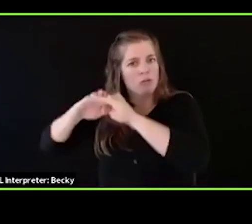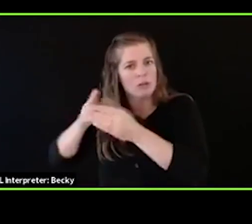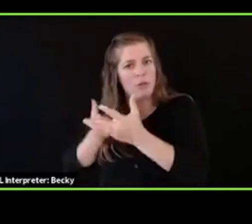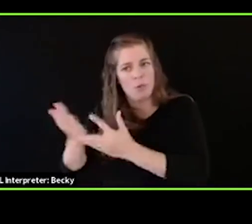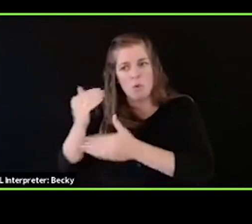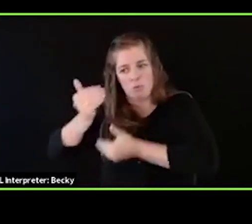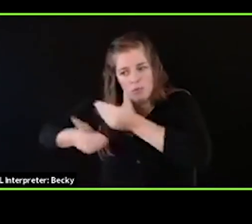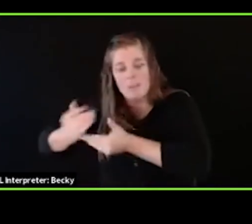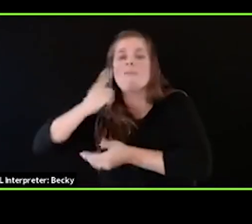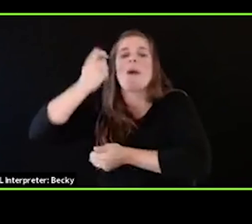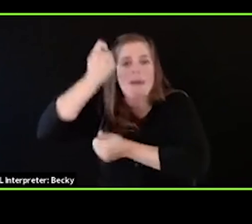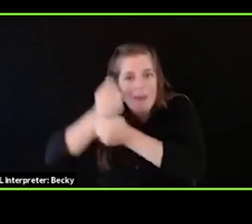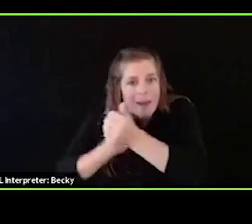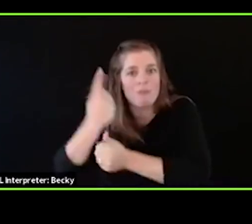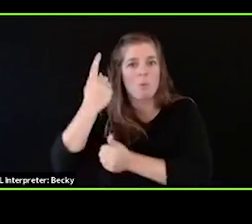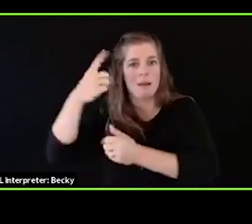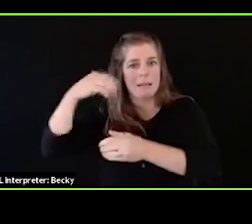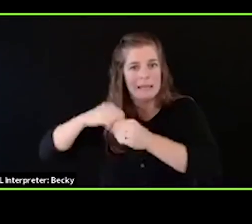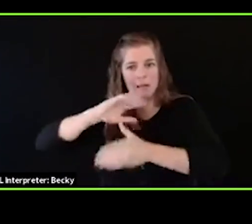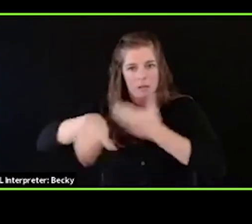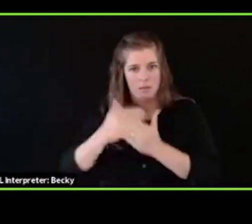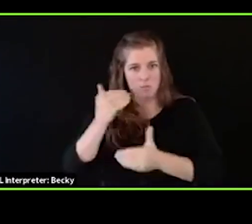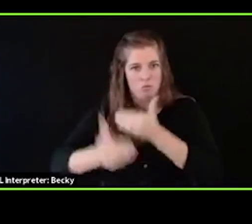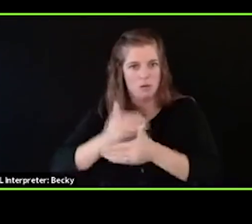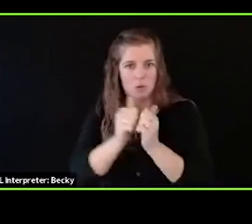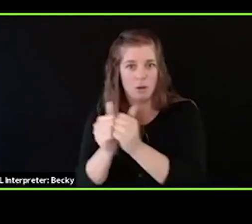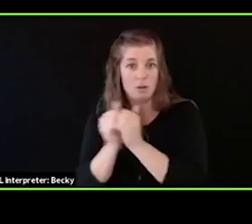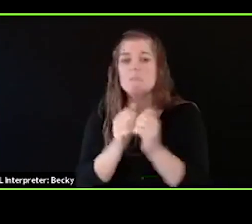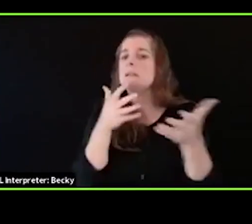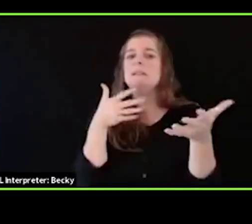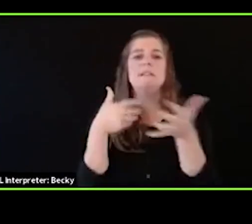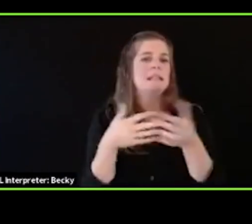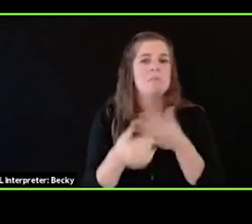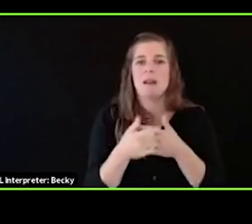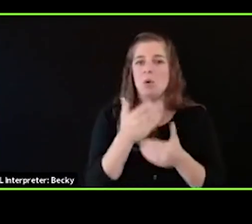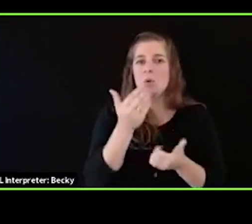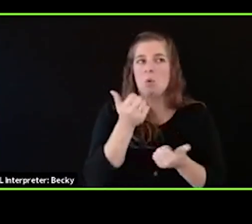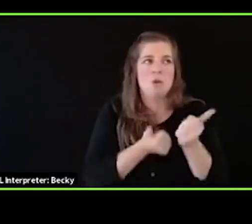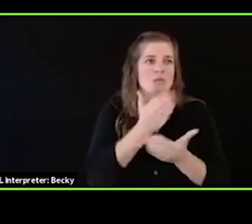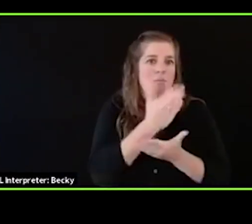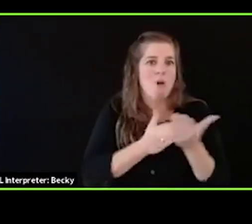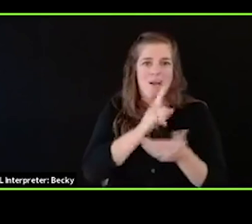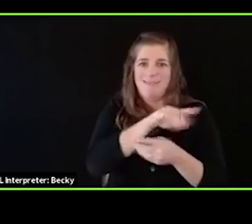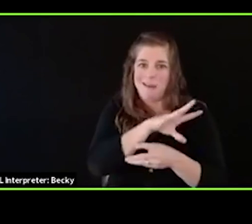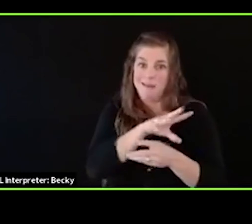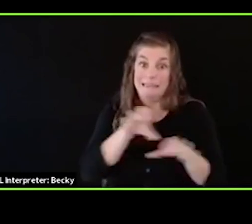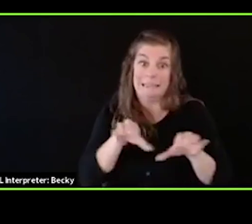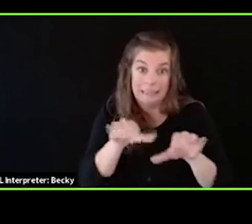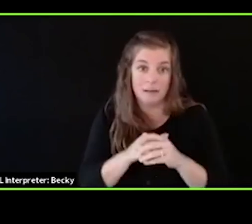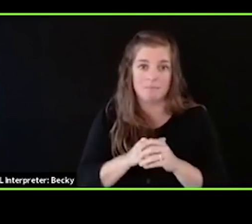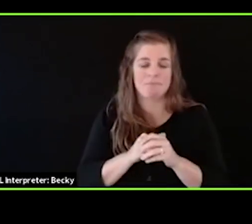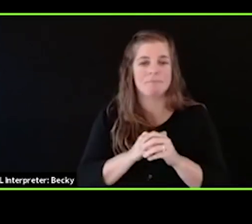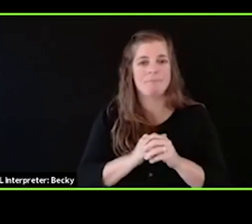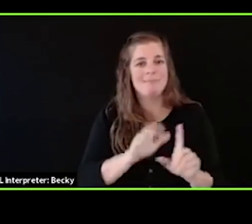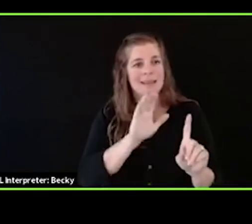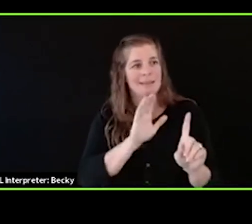everyone in the process. No matter what they have done, they are human, and their mana, their life force, their dignity, their